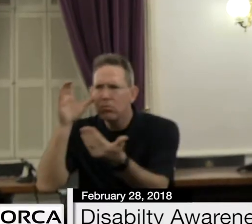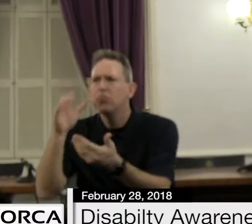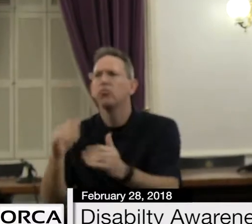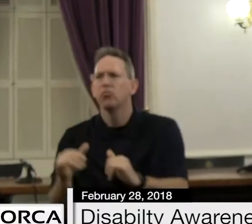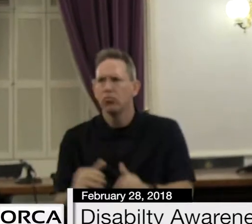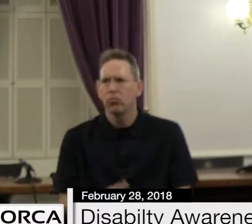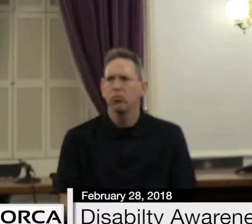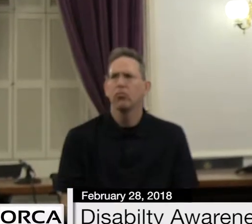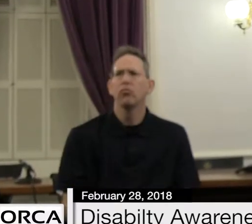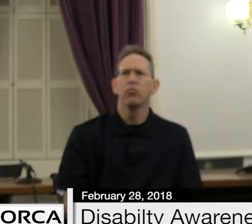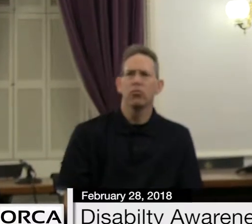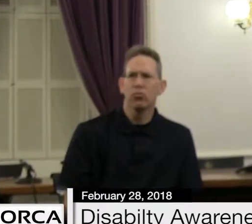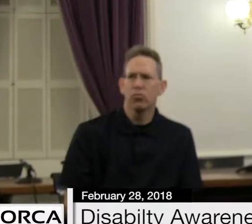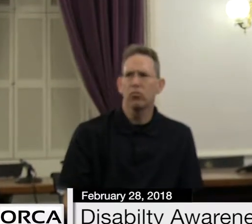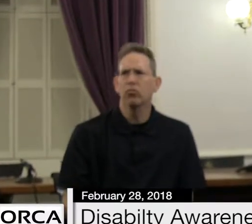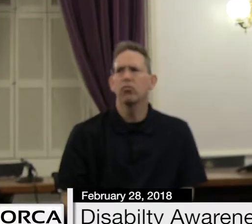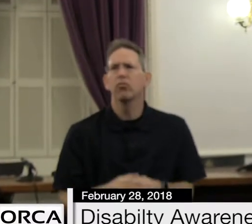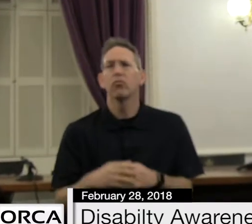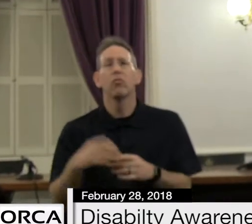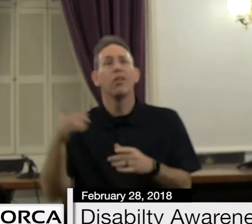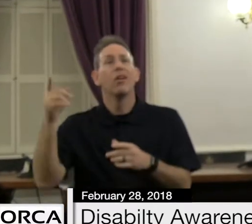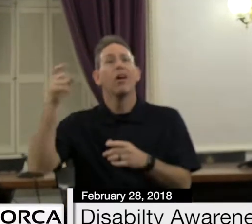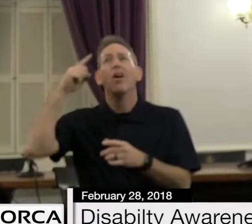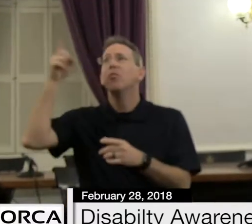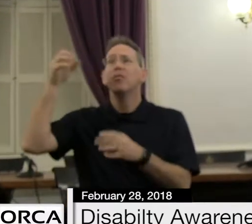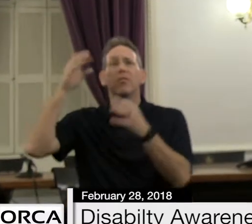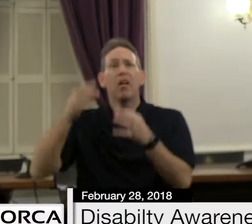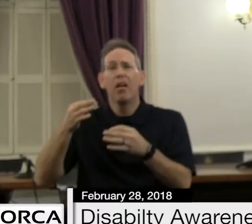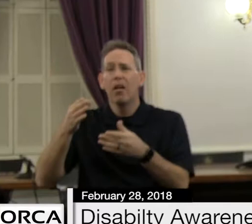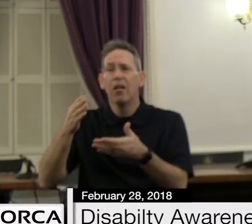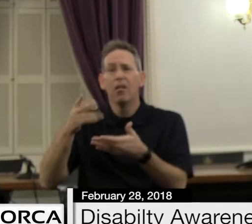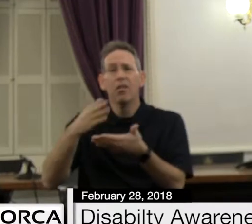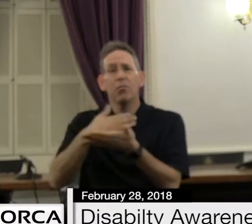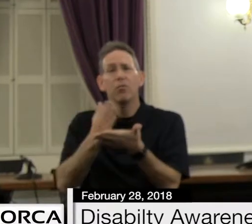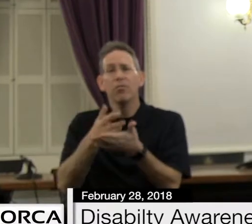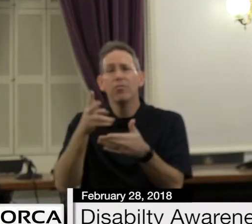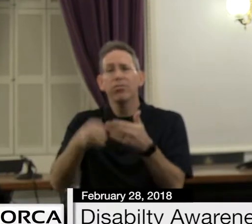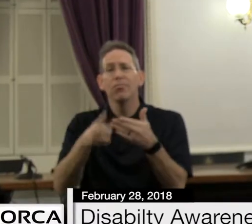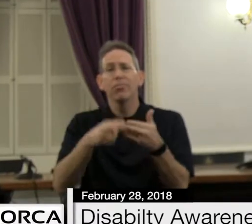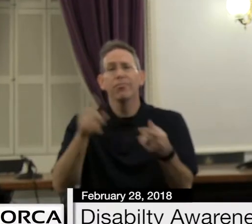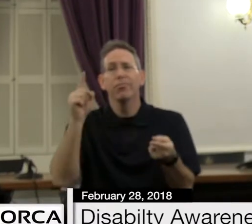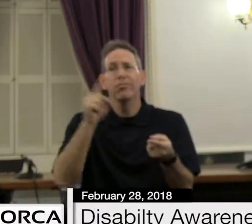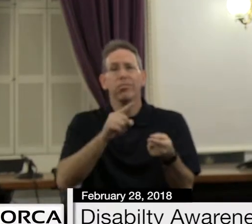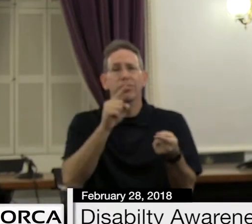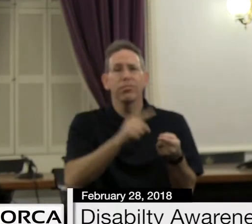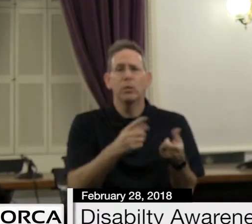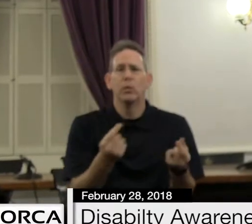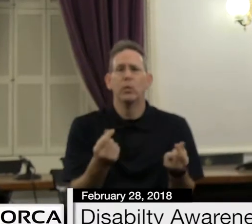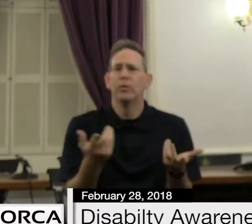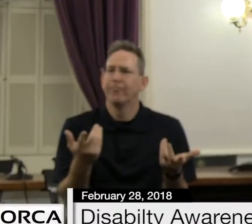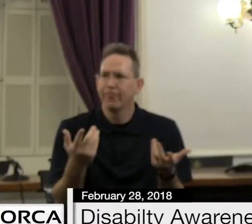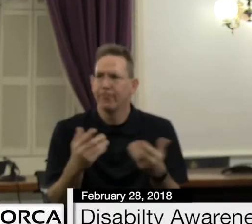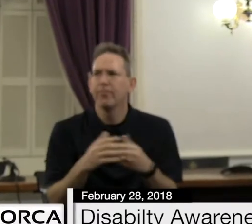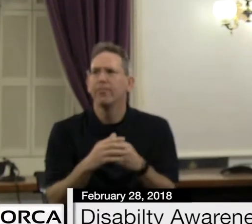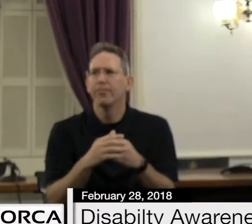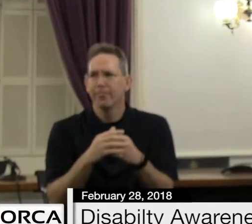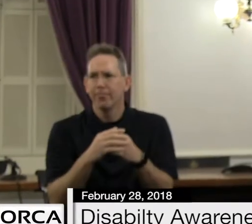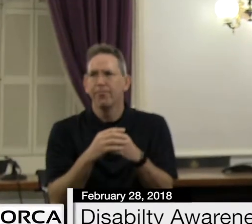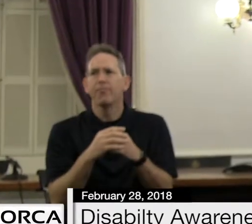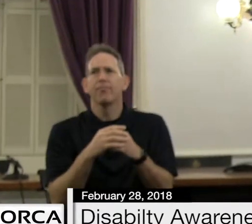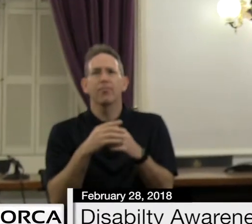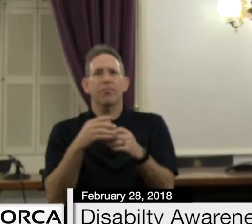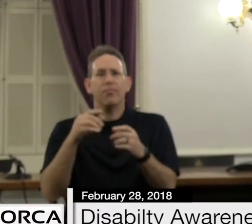services for people to be able to stay in their homes and get the assistance they need, when we don't